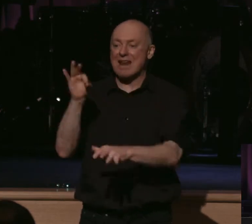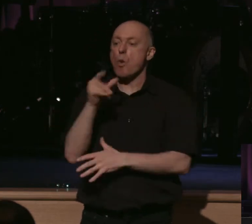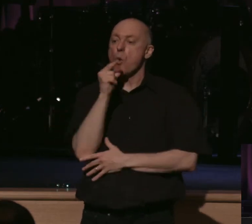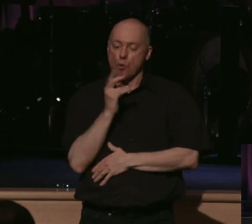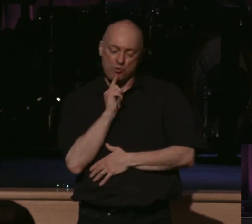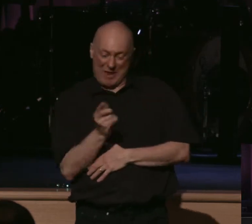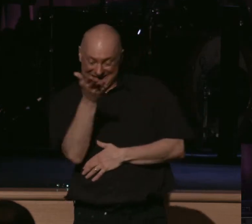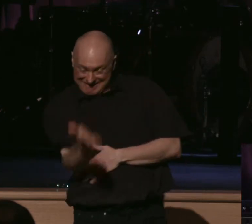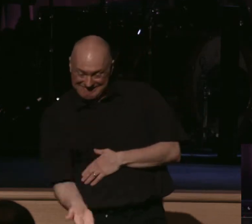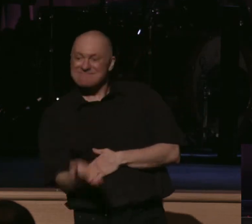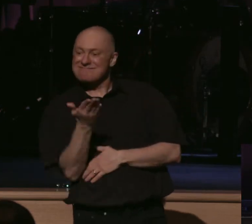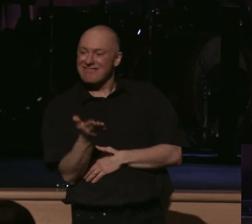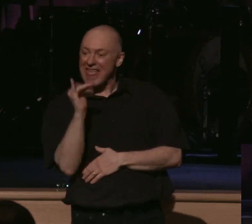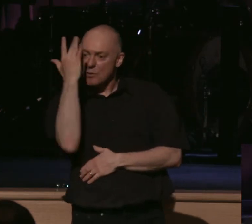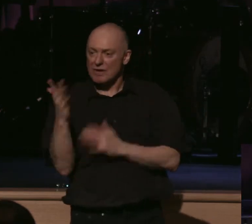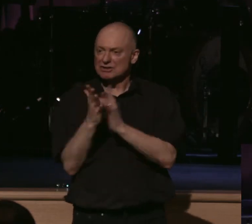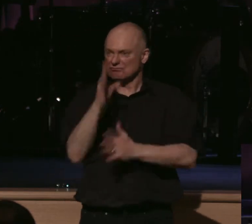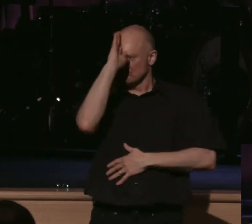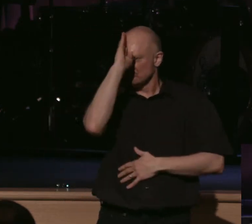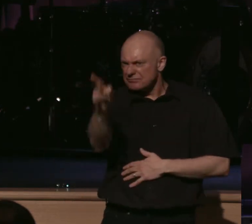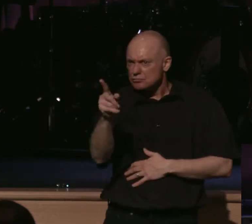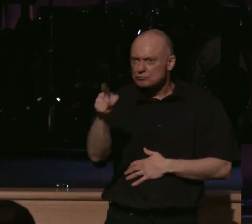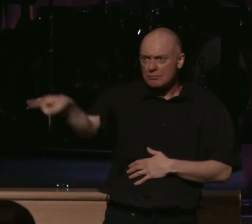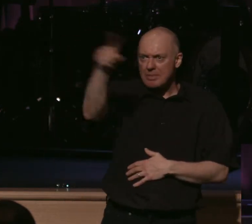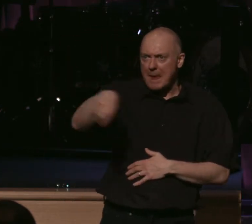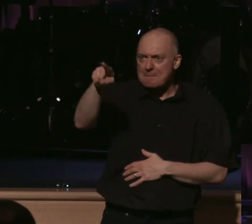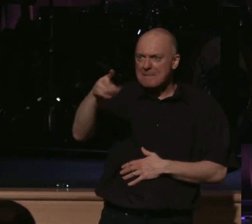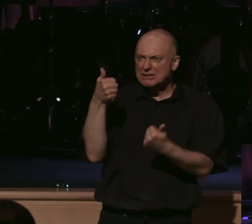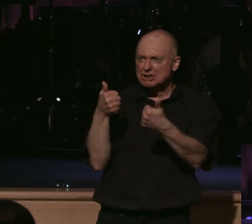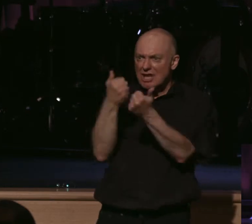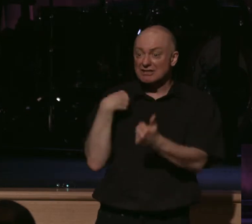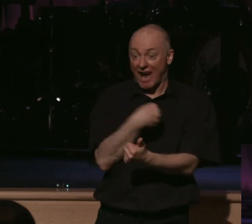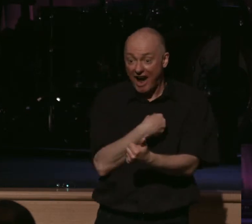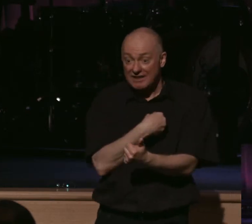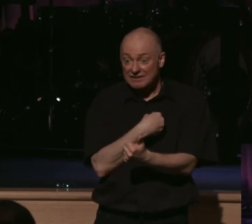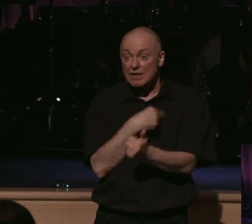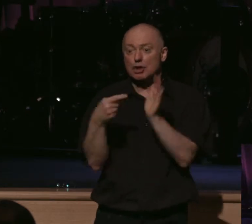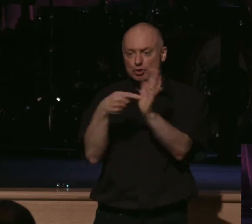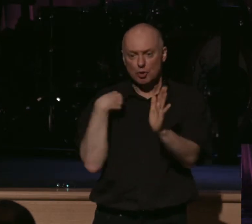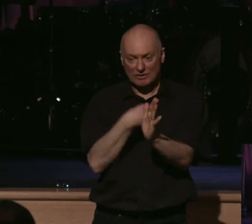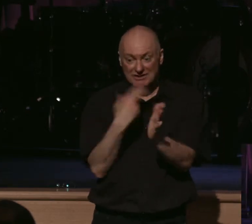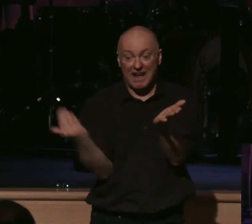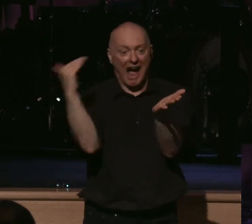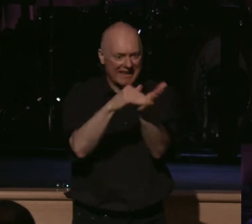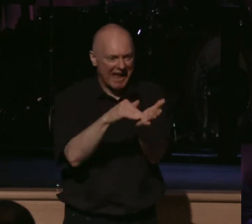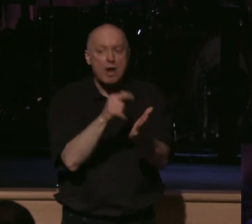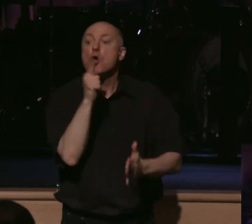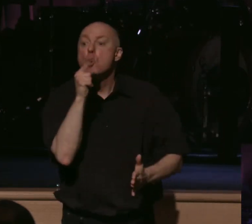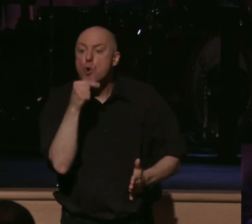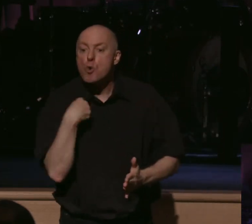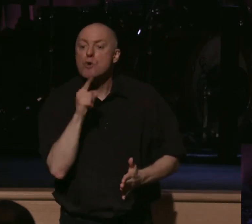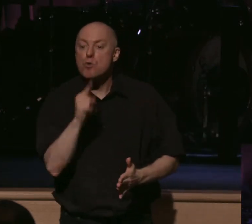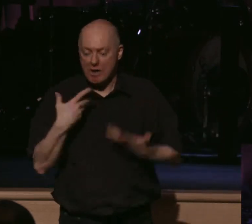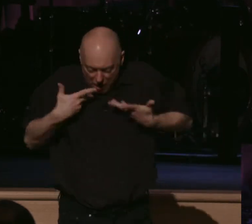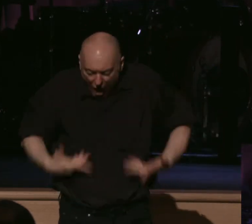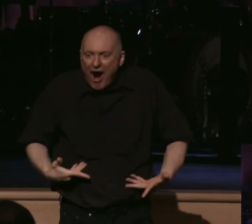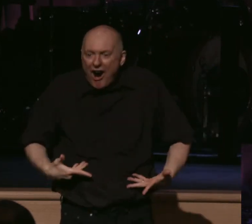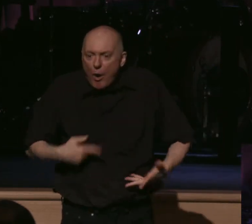Jesus brings messages like this, because it challenges us and it shows us again who we really are and what we